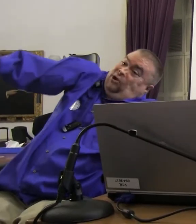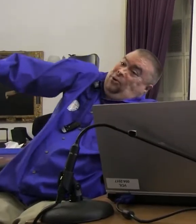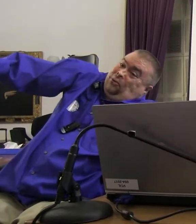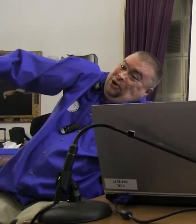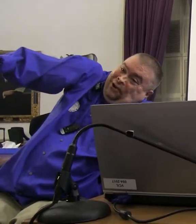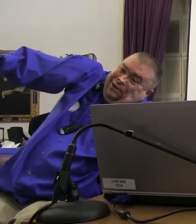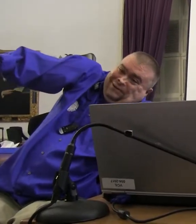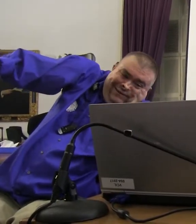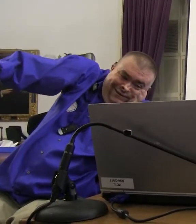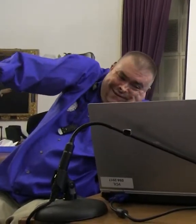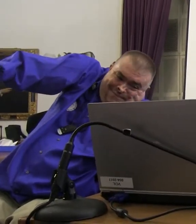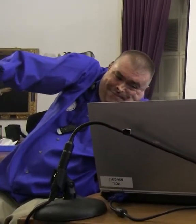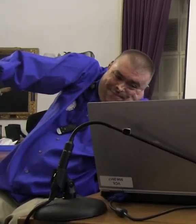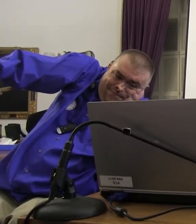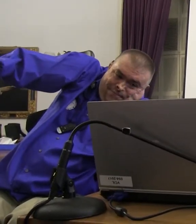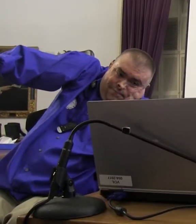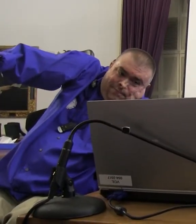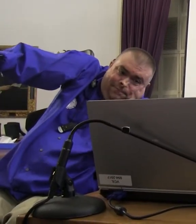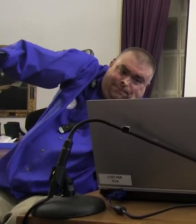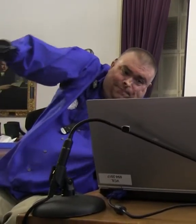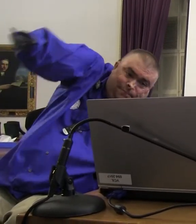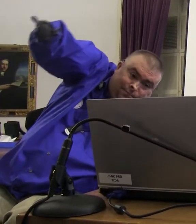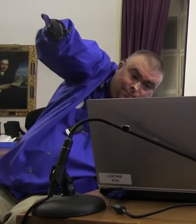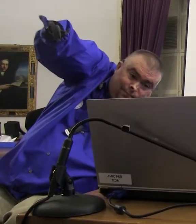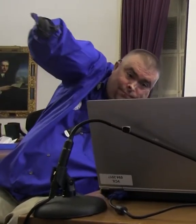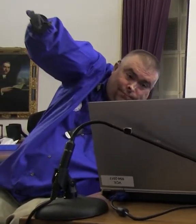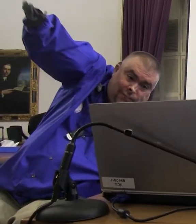I'm sorry, I don't want to run into your ankles. That's all right.